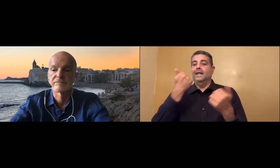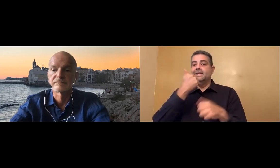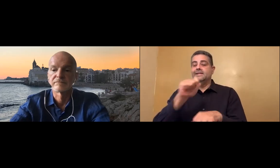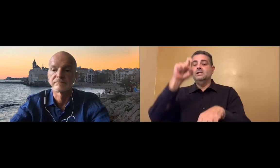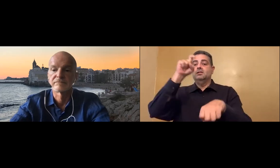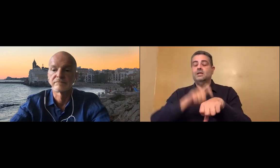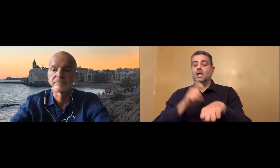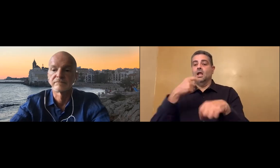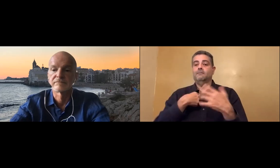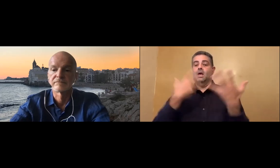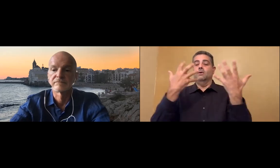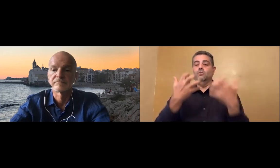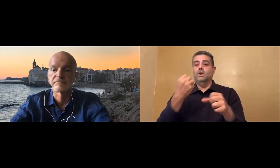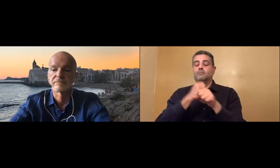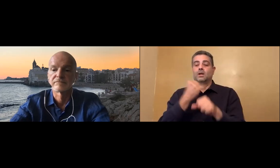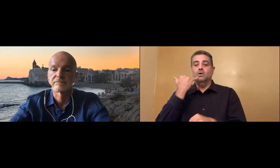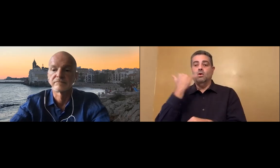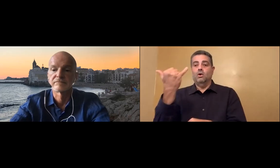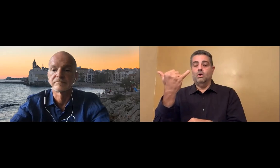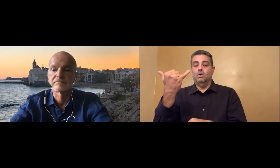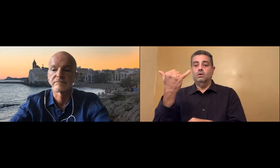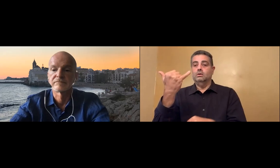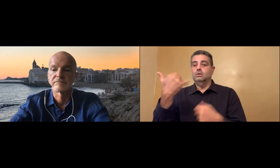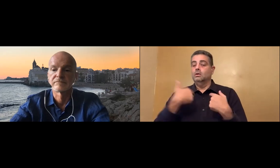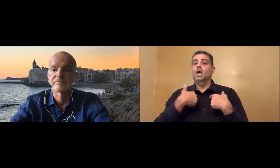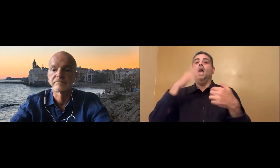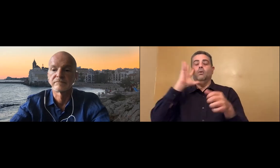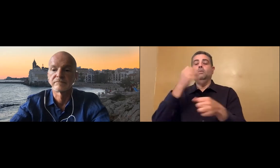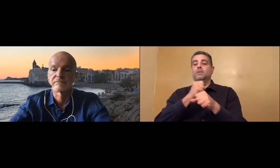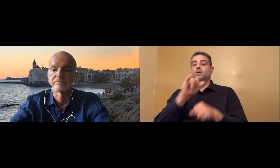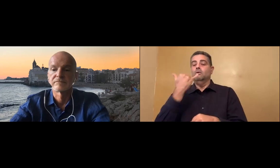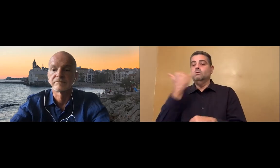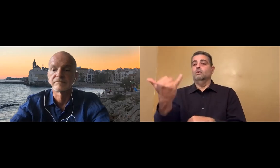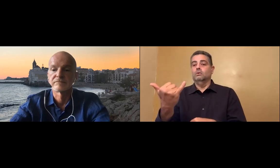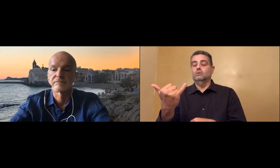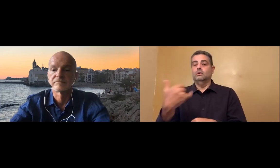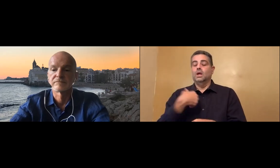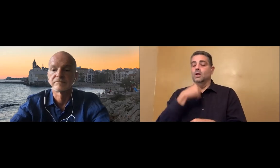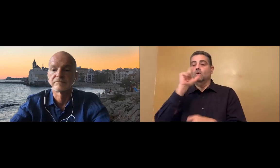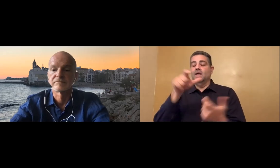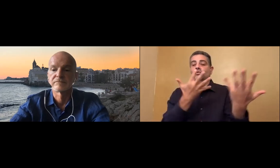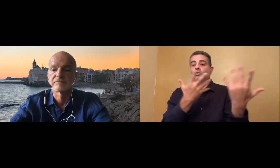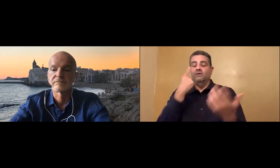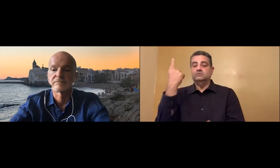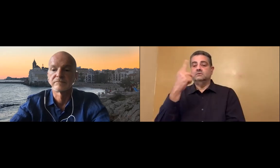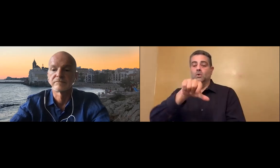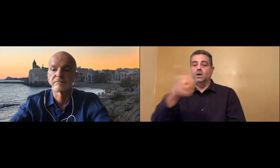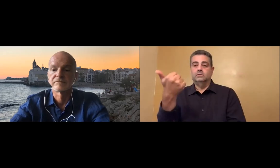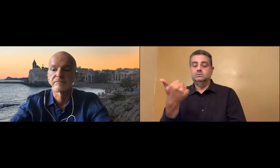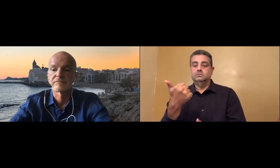what's easiest for me. But then other times I will make it through my MMX